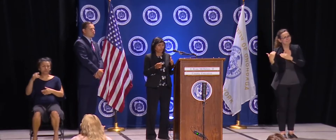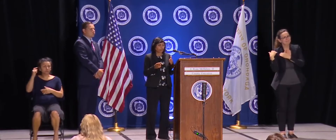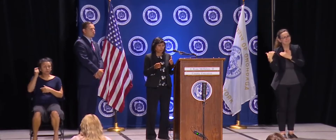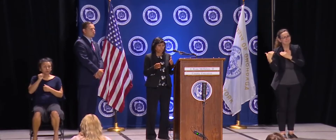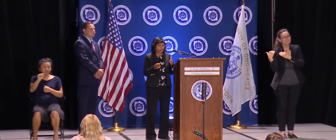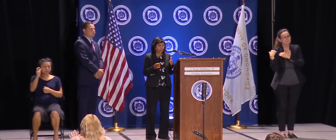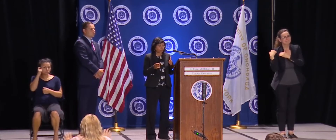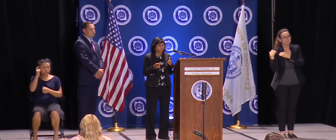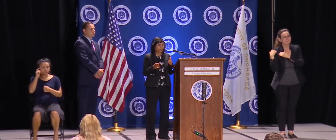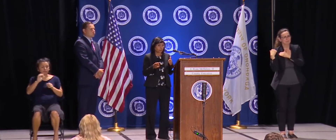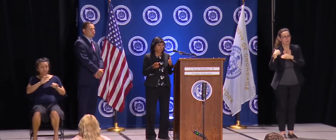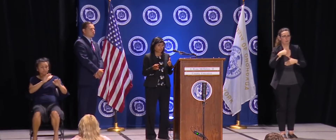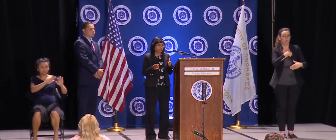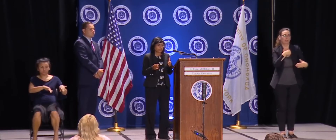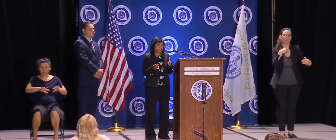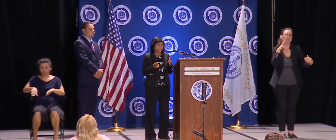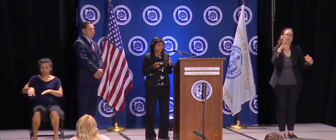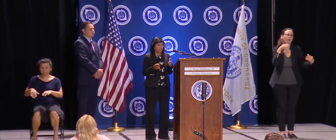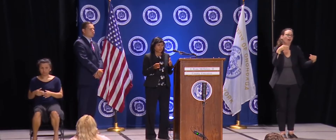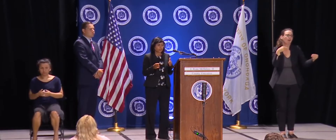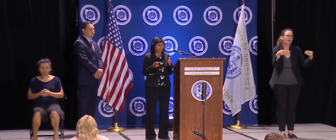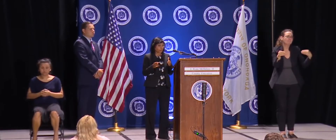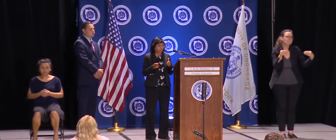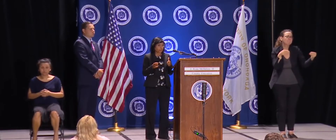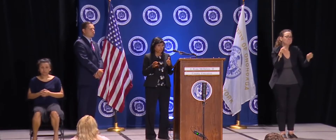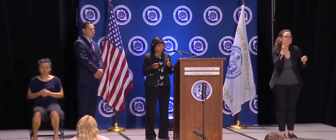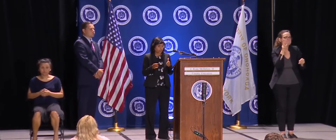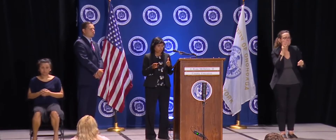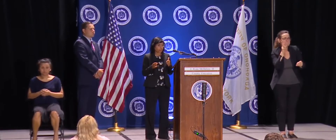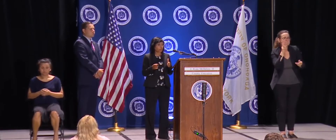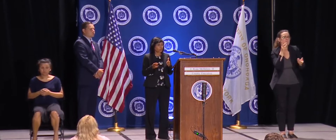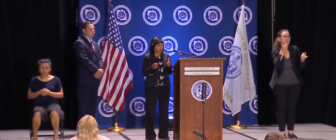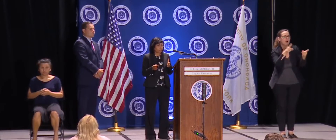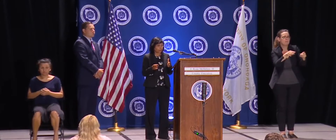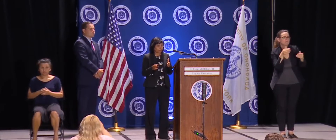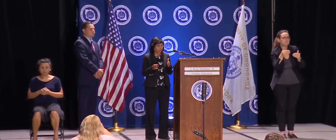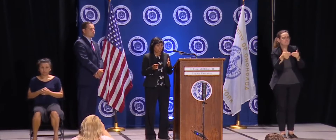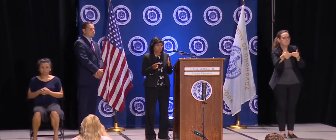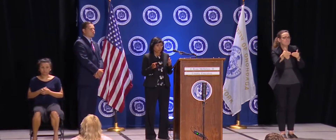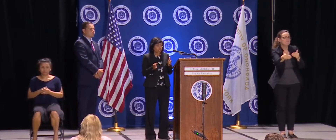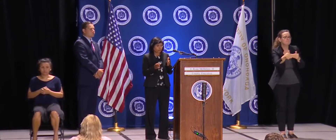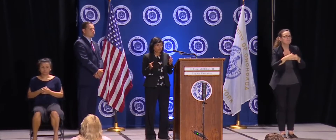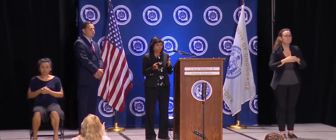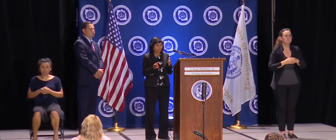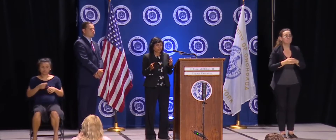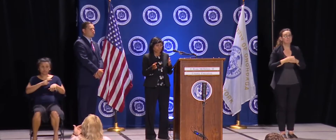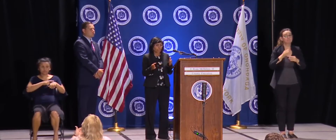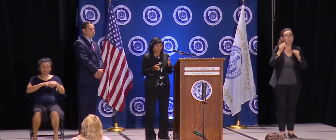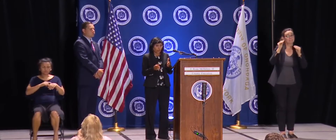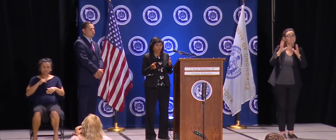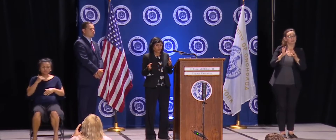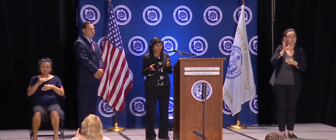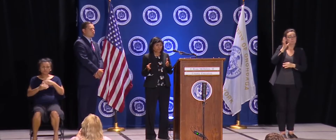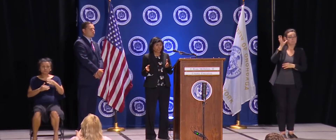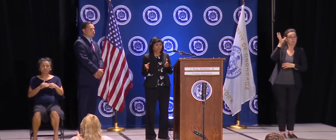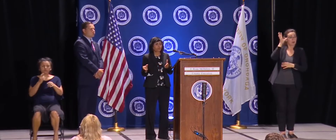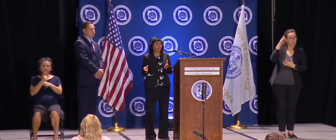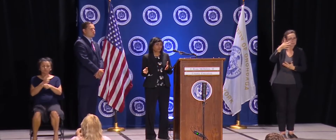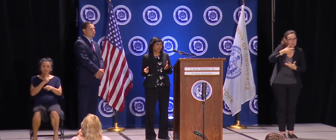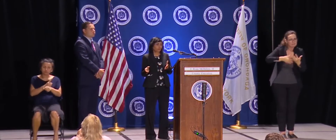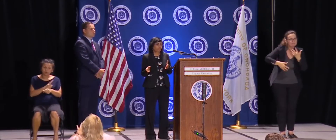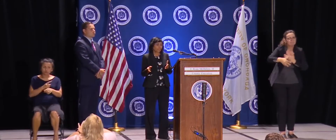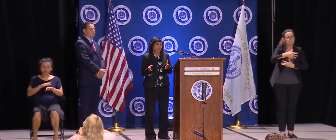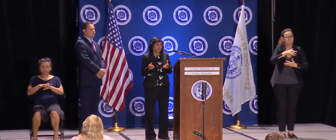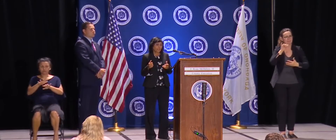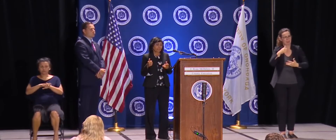I think our comfort level will be a little bit better in terms of so would the teachers and so would the parents. So we have to learn along with the side,